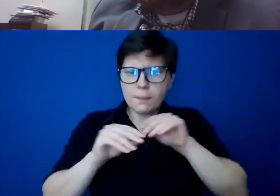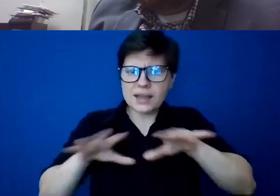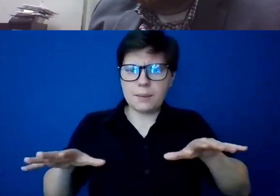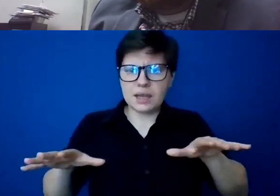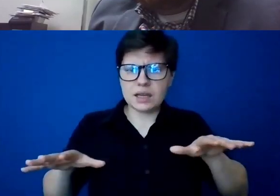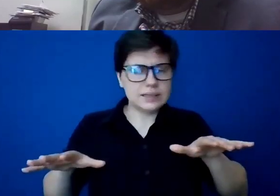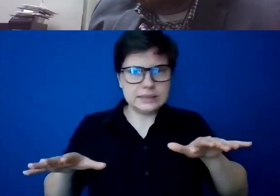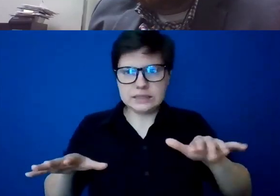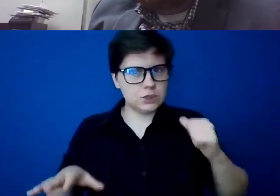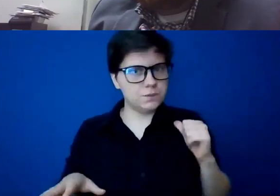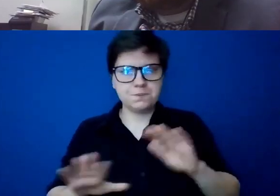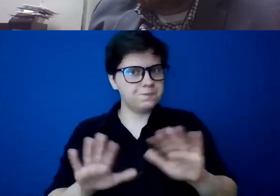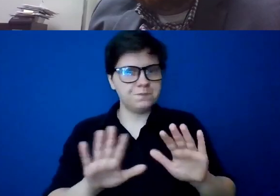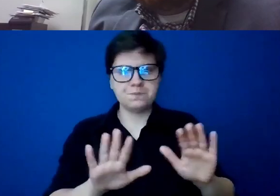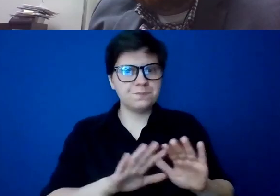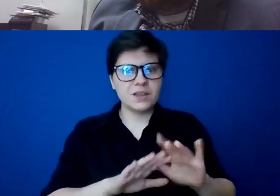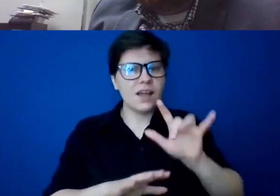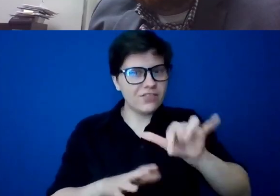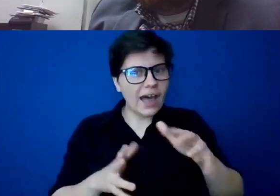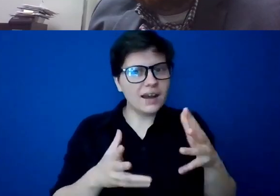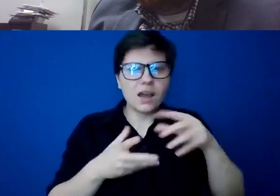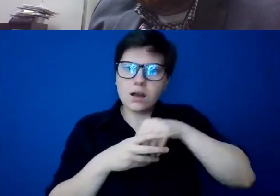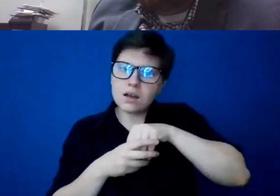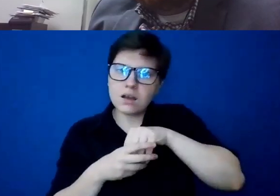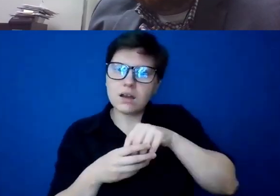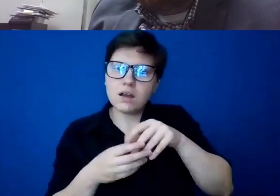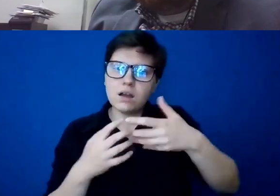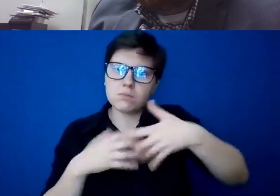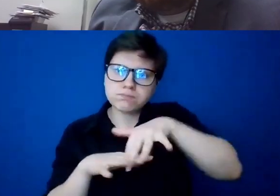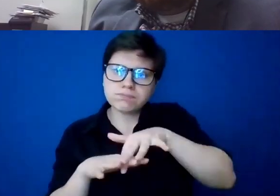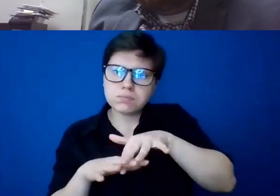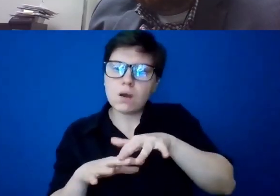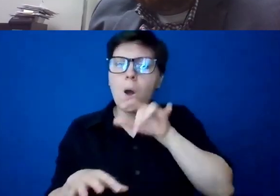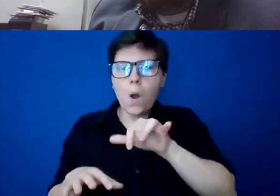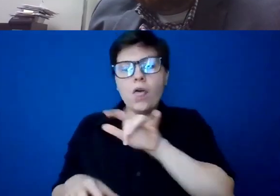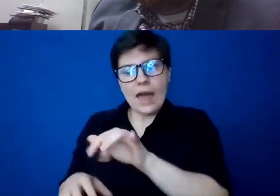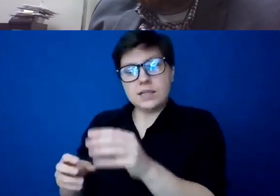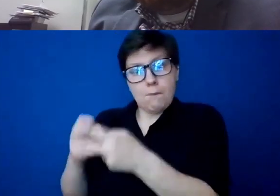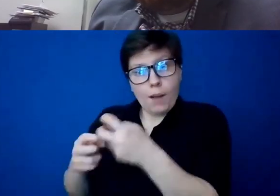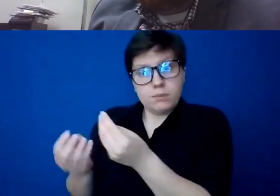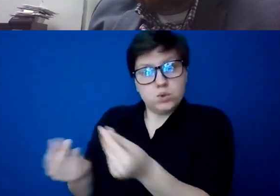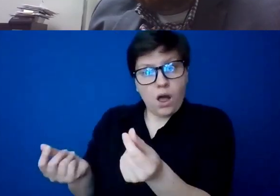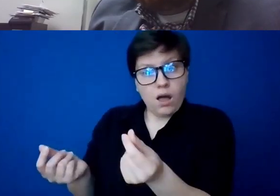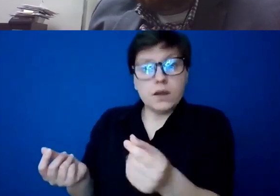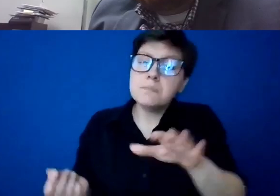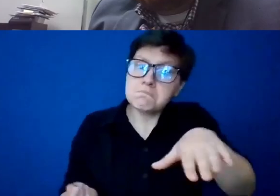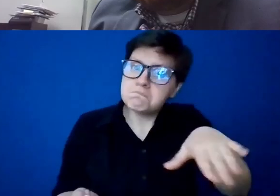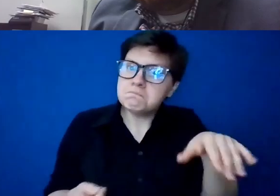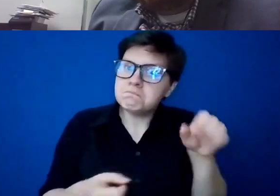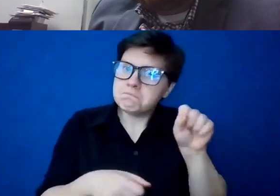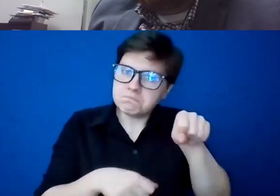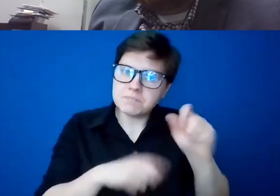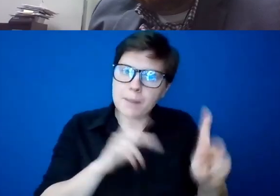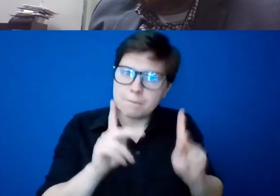Uh, that actually plays into, it's a problem to be solved. Now it is that it's a, there are people who are